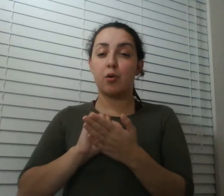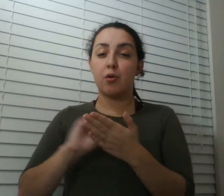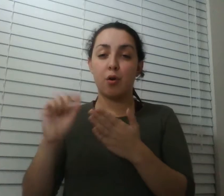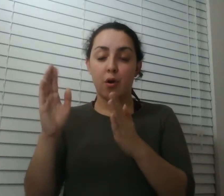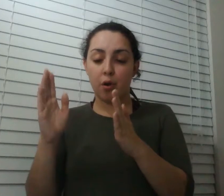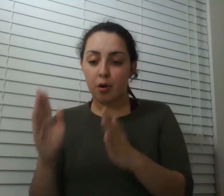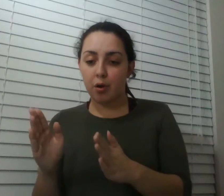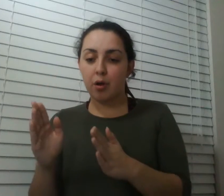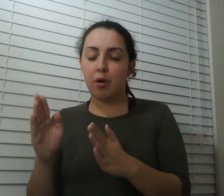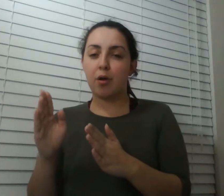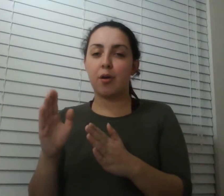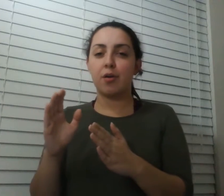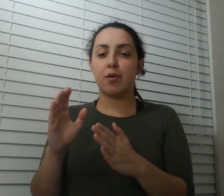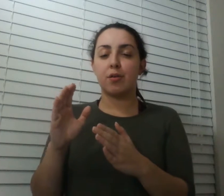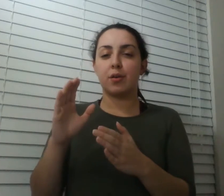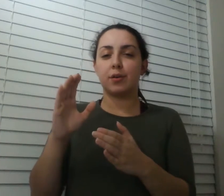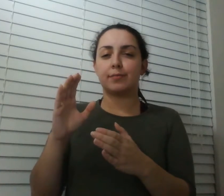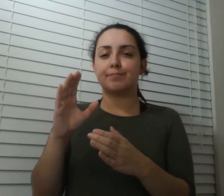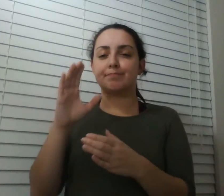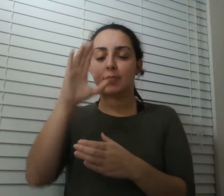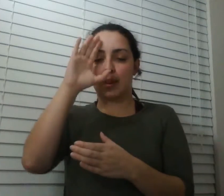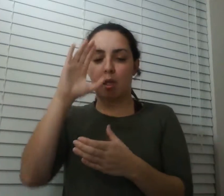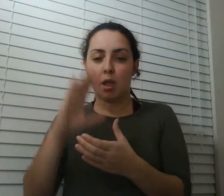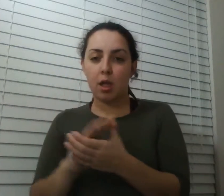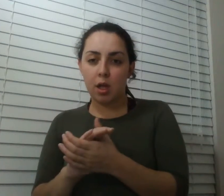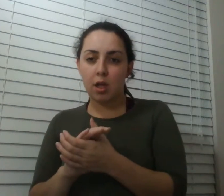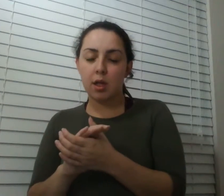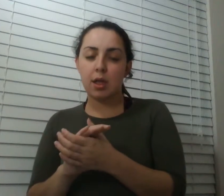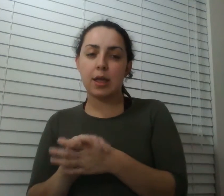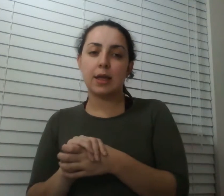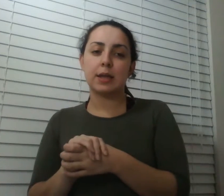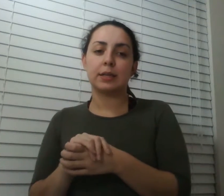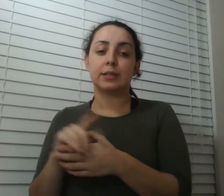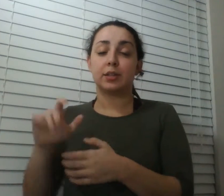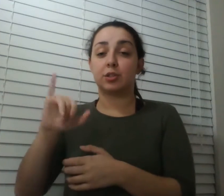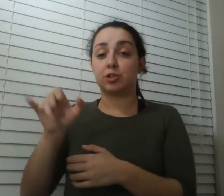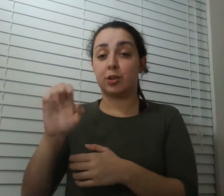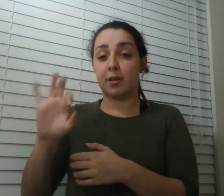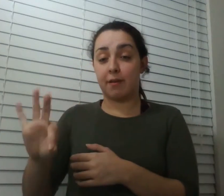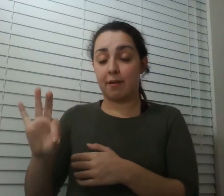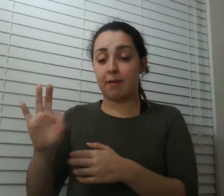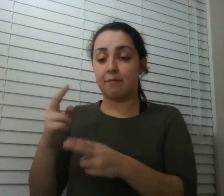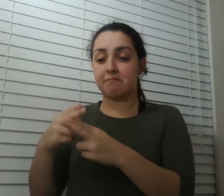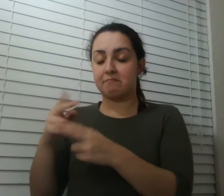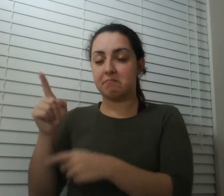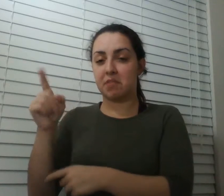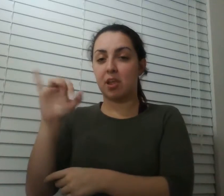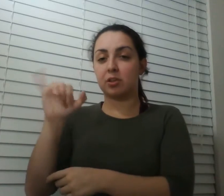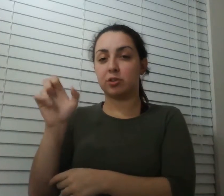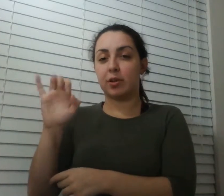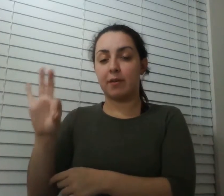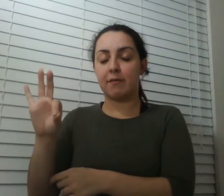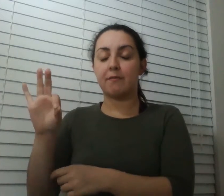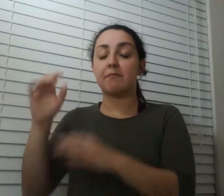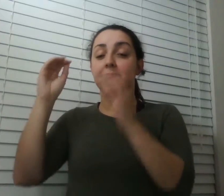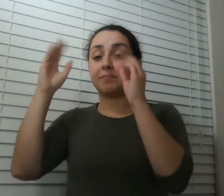dad of the year dad of the year no i'm jeff lockwood i'm a professor at the university of wyoming jeff is an